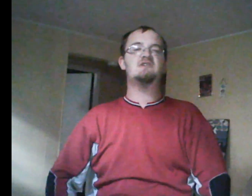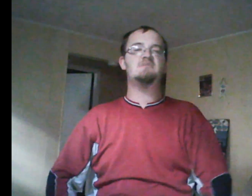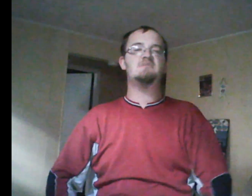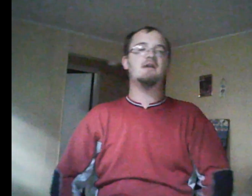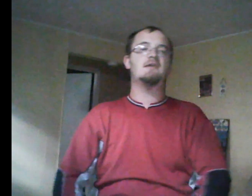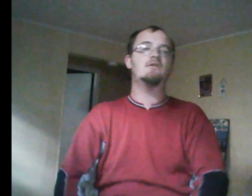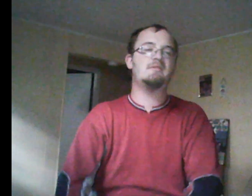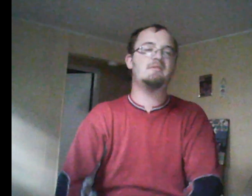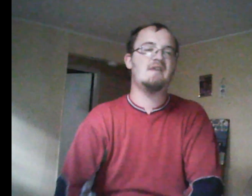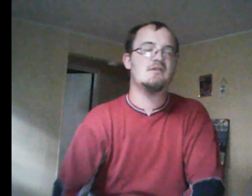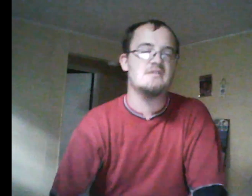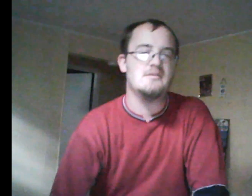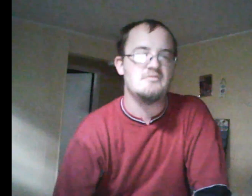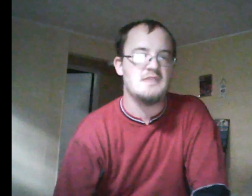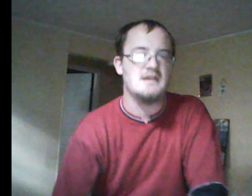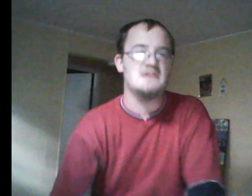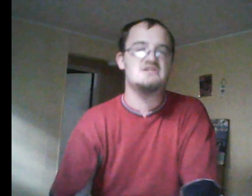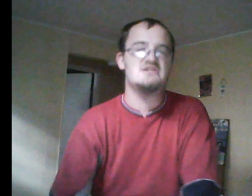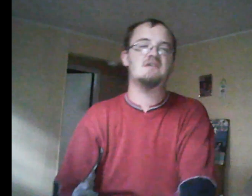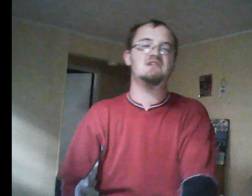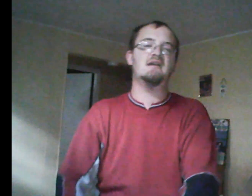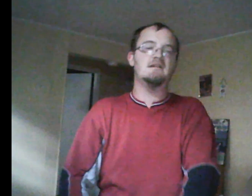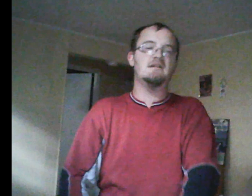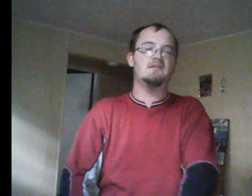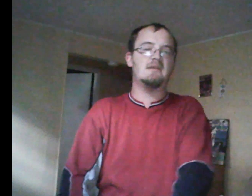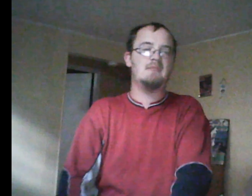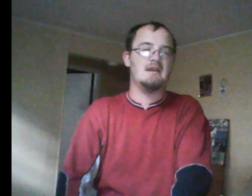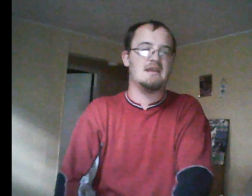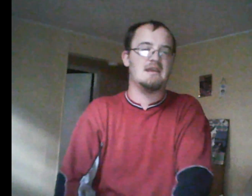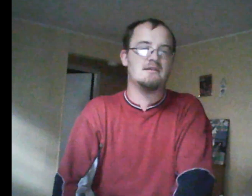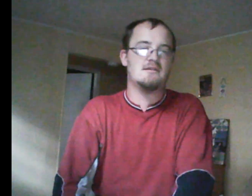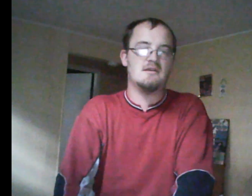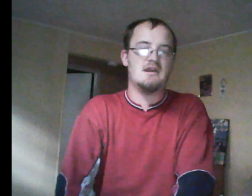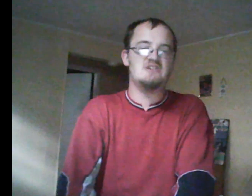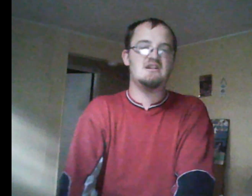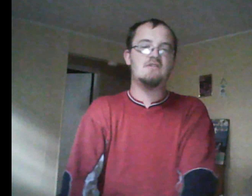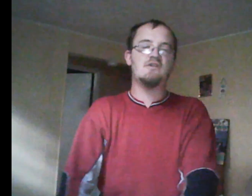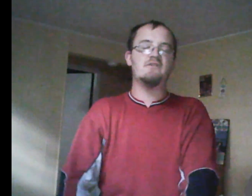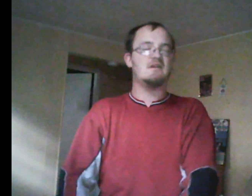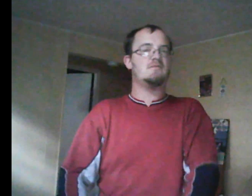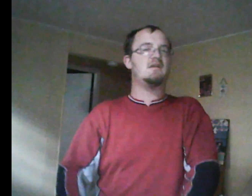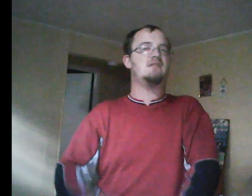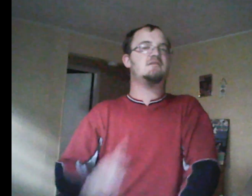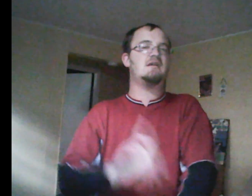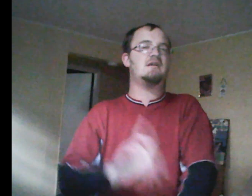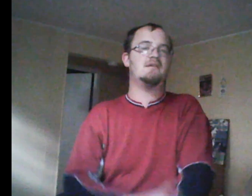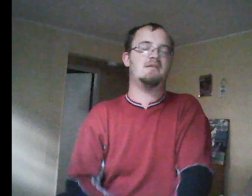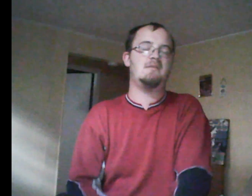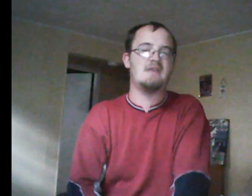alienated Liberty and Manny. And she does deserve it. Let me say that now. But she was trying to tell those two,